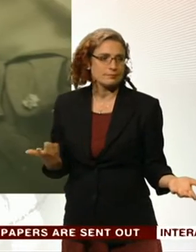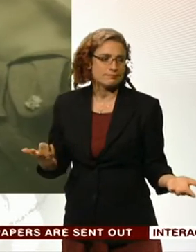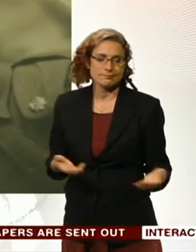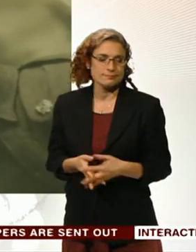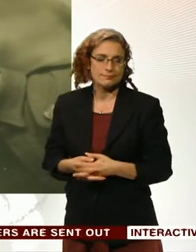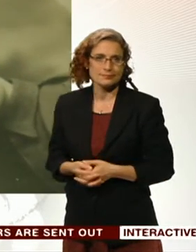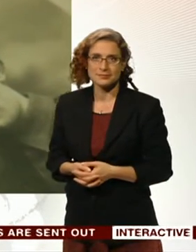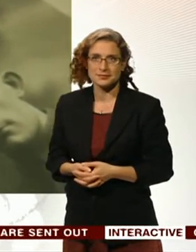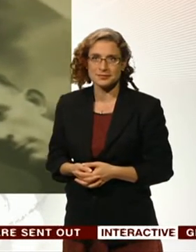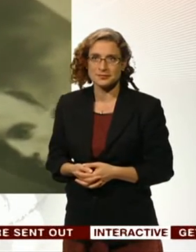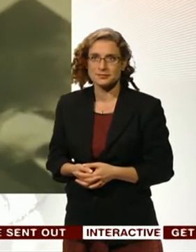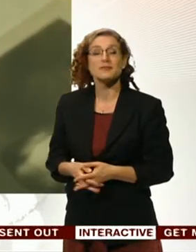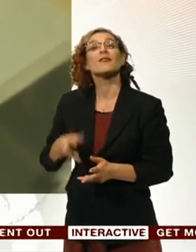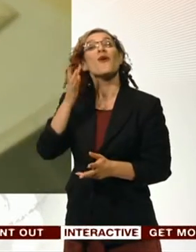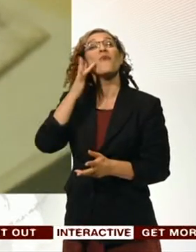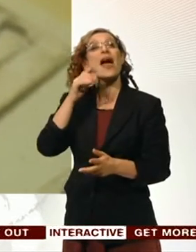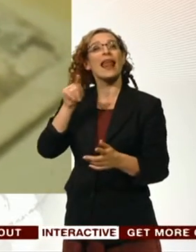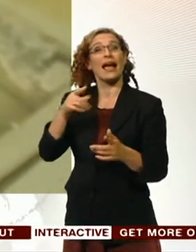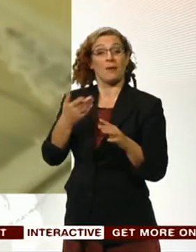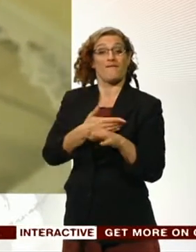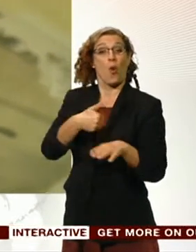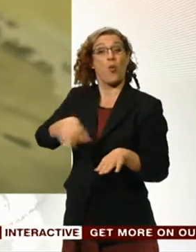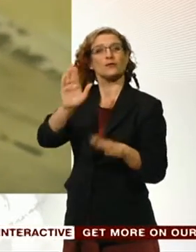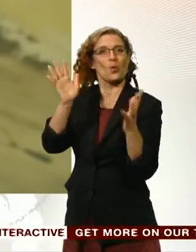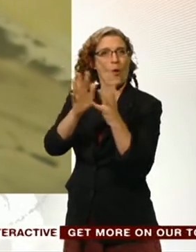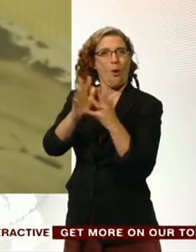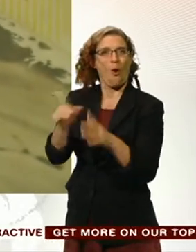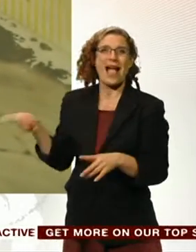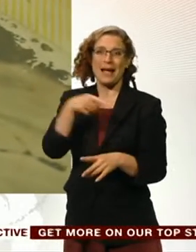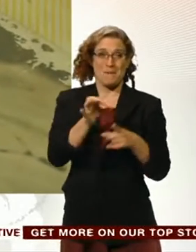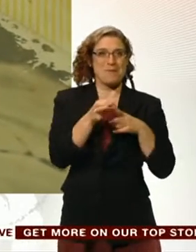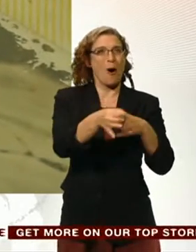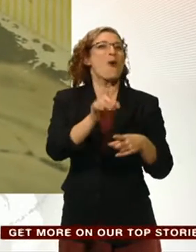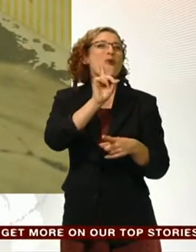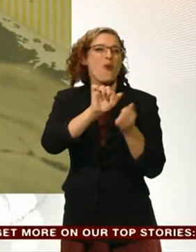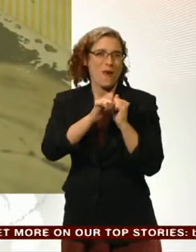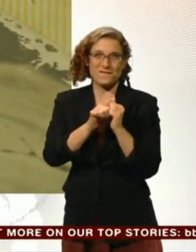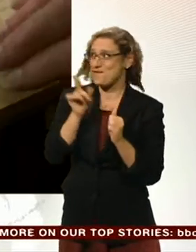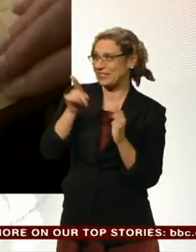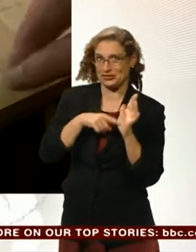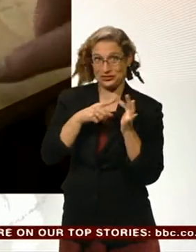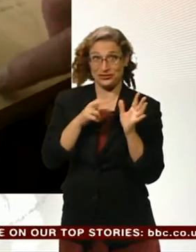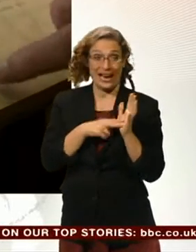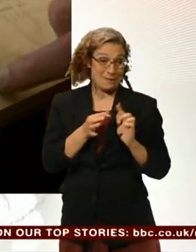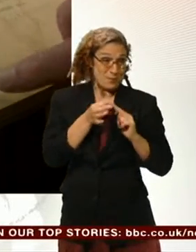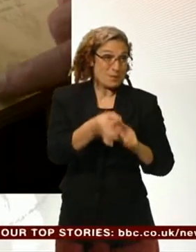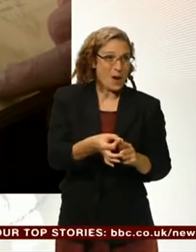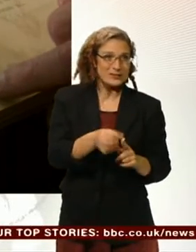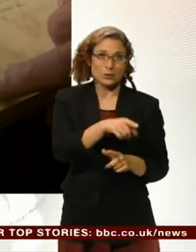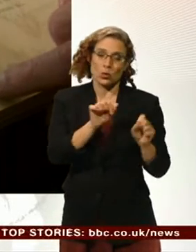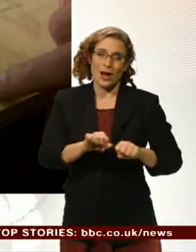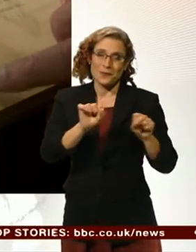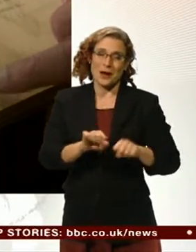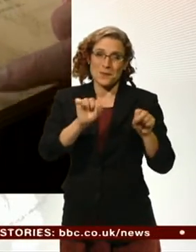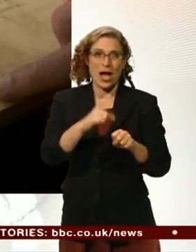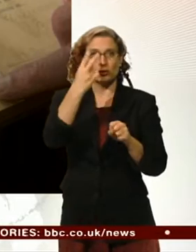A month before he'd left for war, Jim had proposed to his girlfriend, Jean. She had to wait more than two years before he was able to